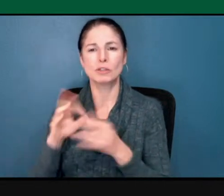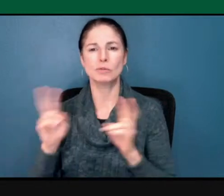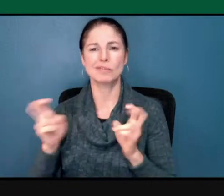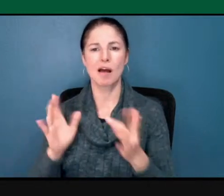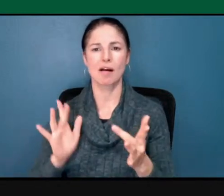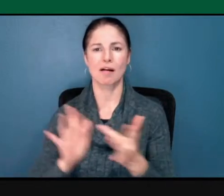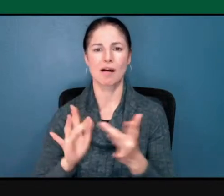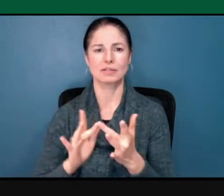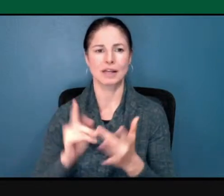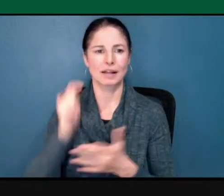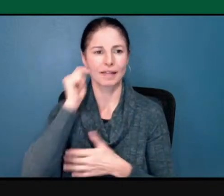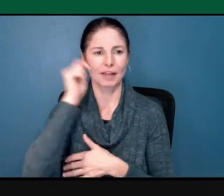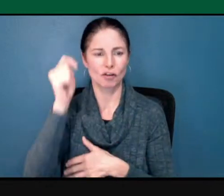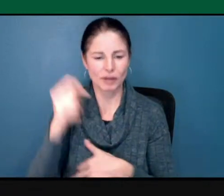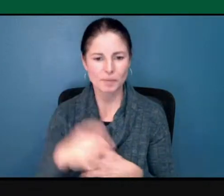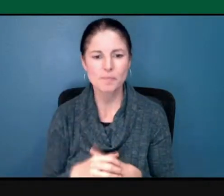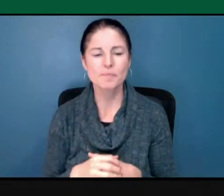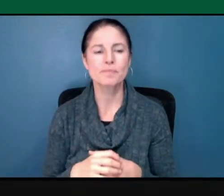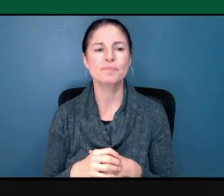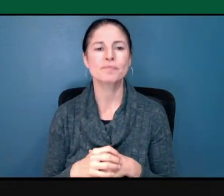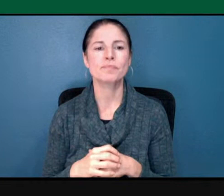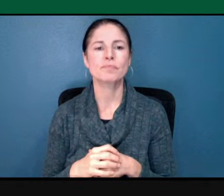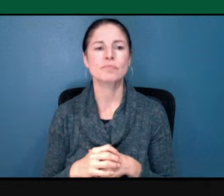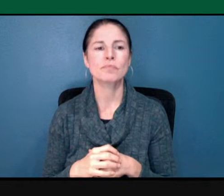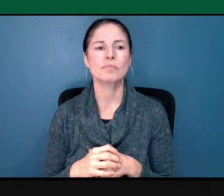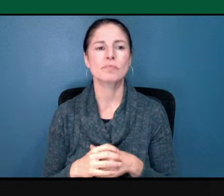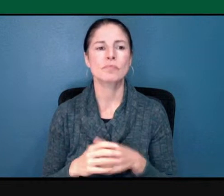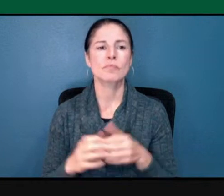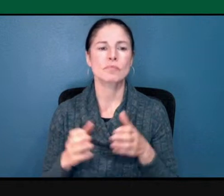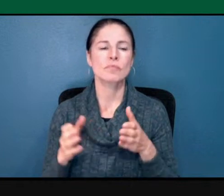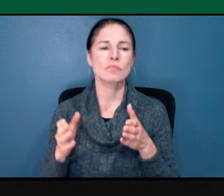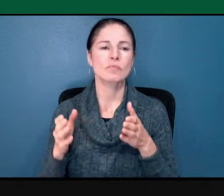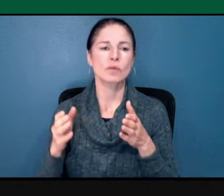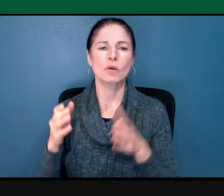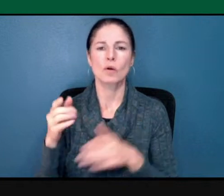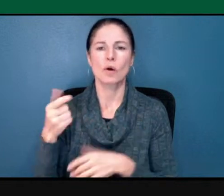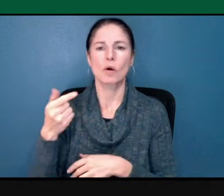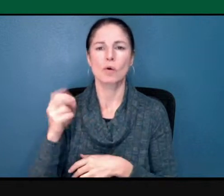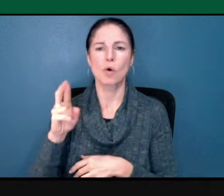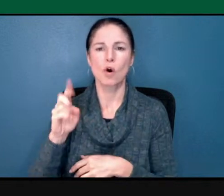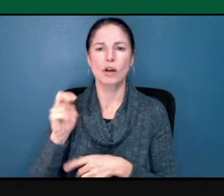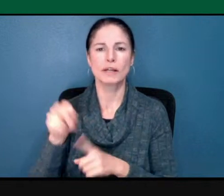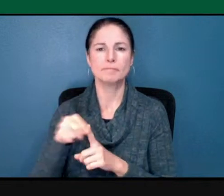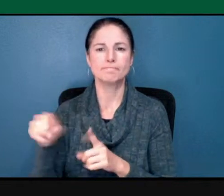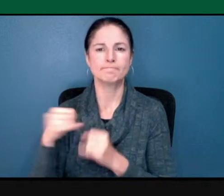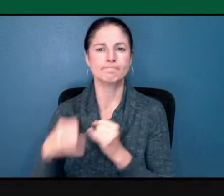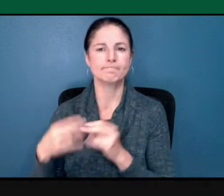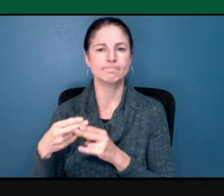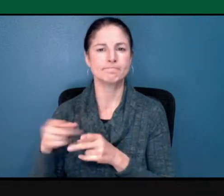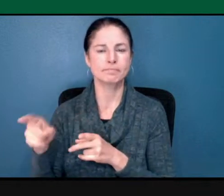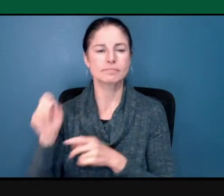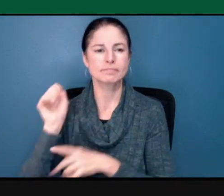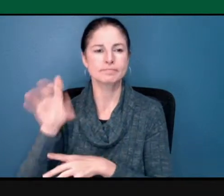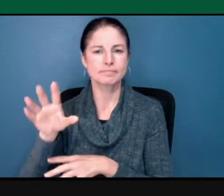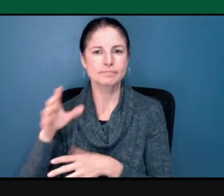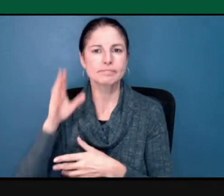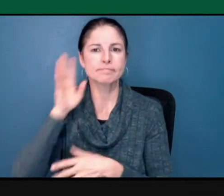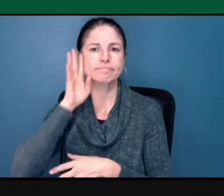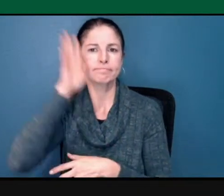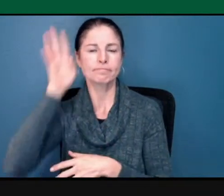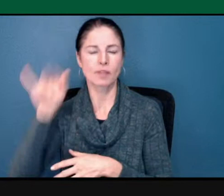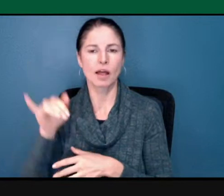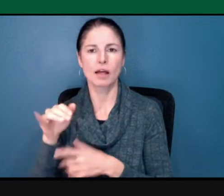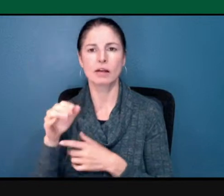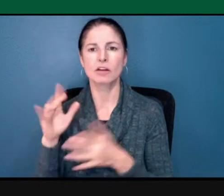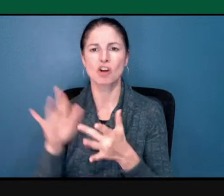you nod knowingly. And we actually very intentionally use that theory to bring us together. And